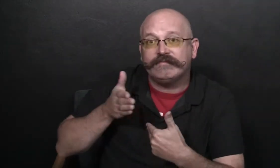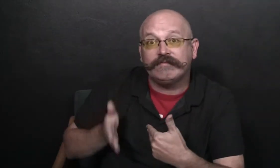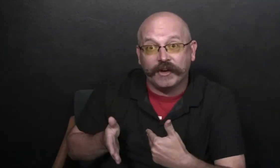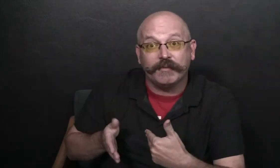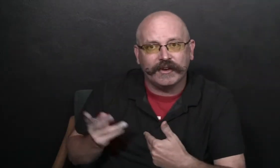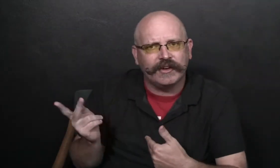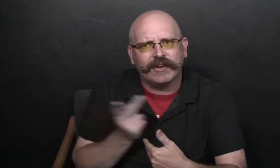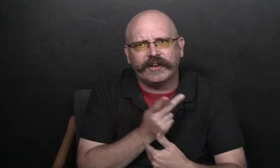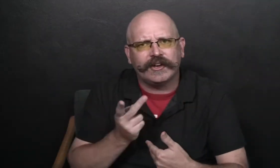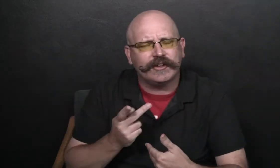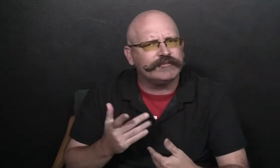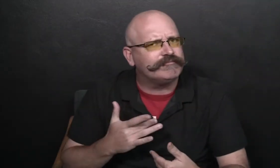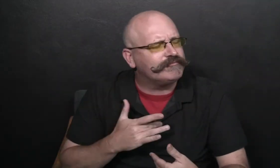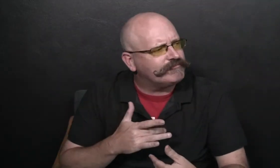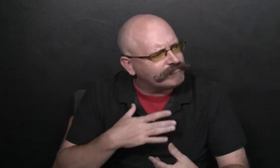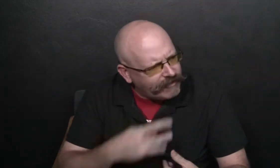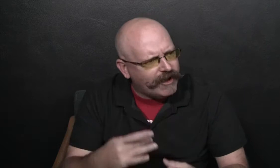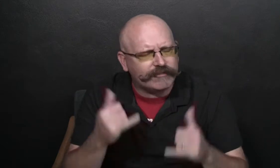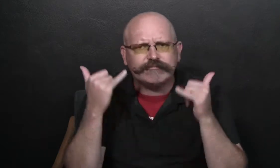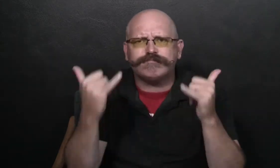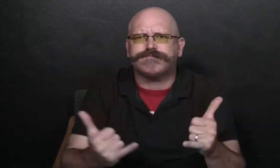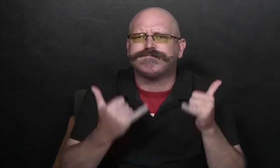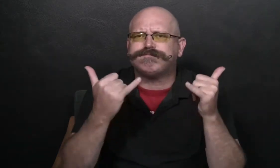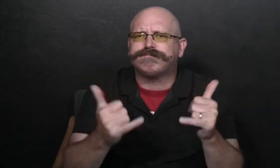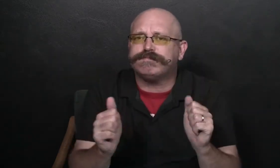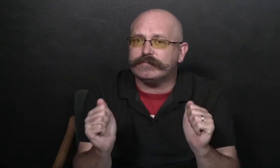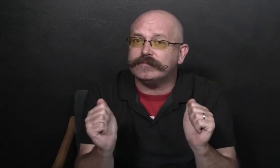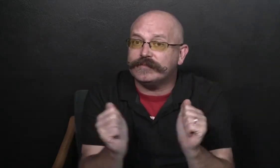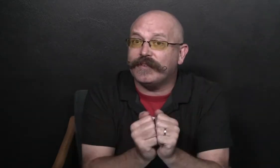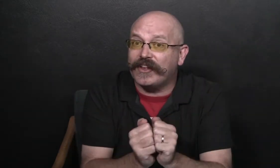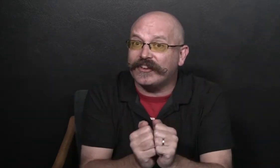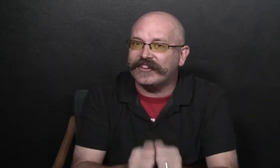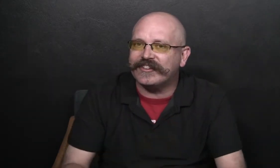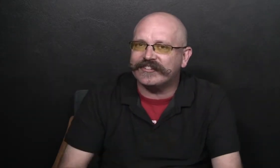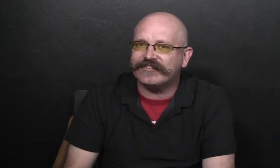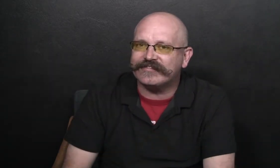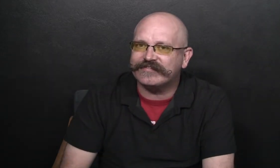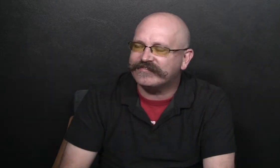They are neighbors, and they like to play together.